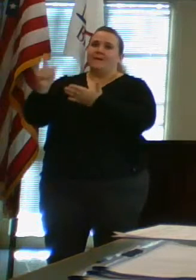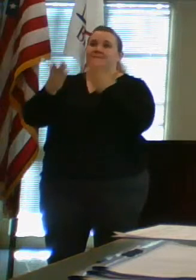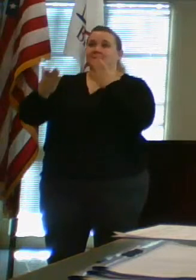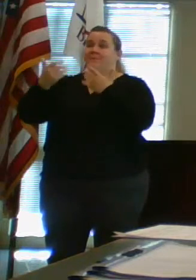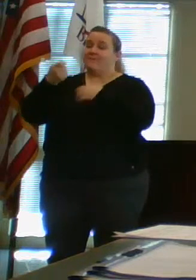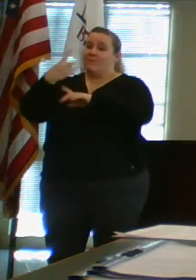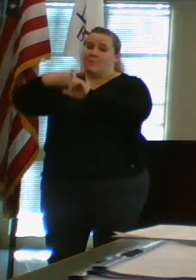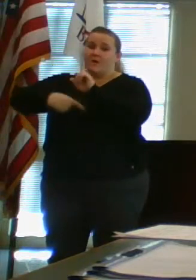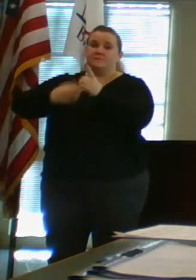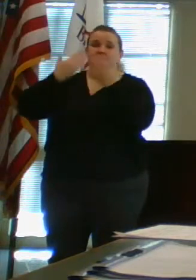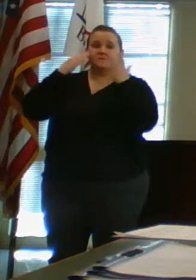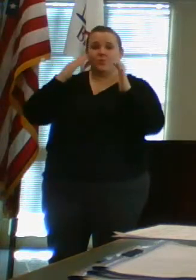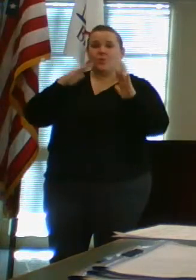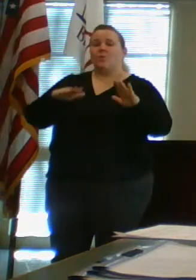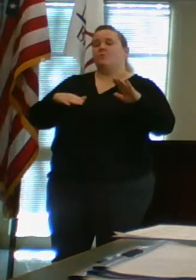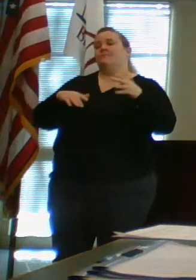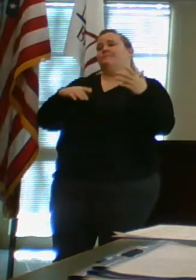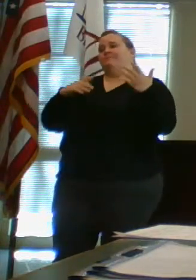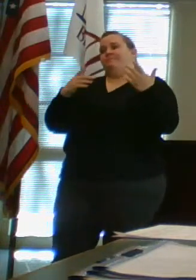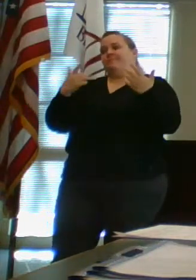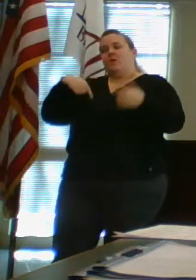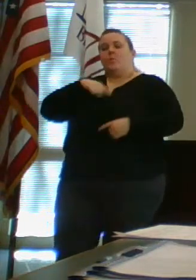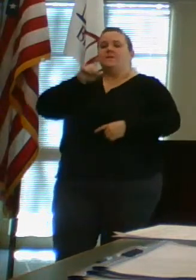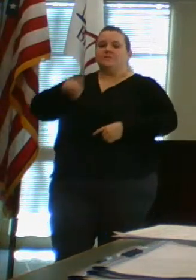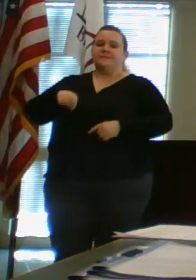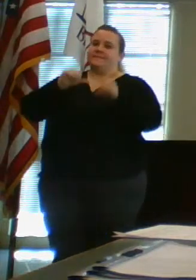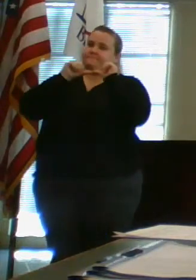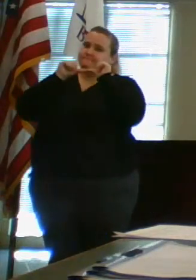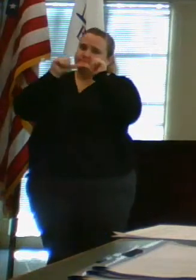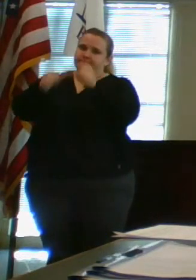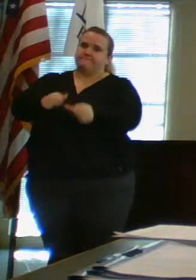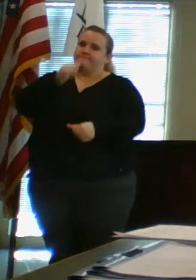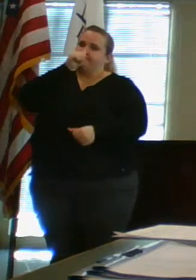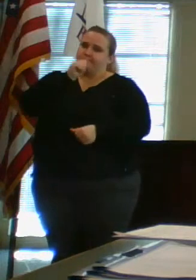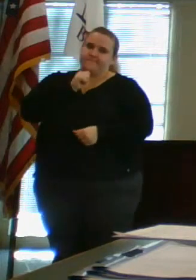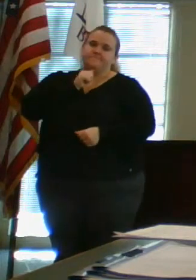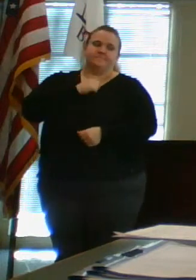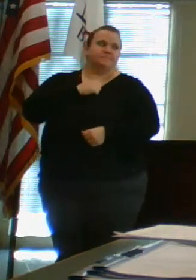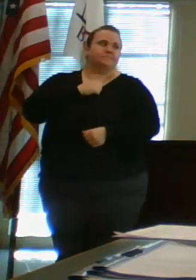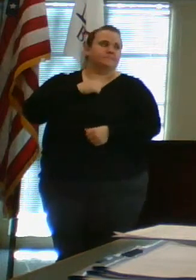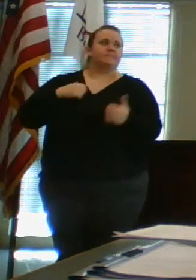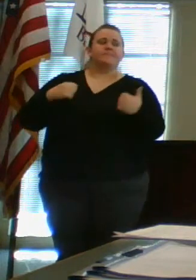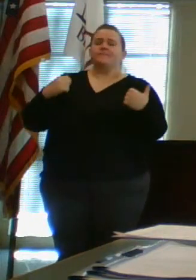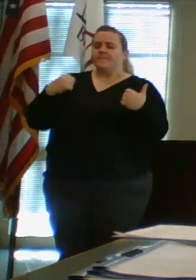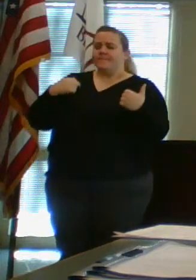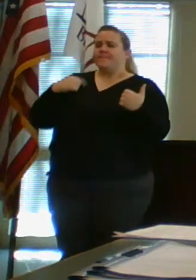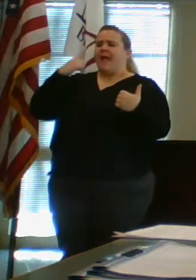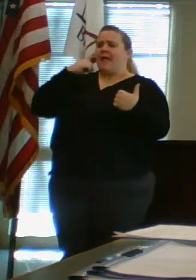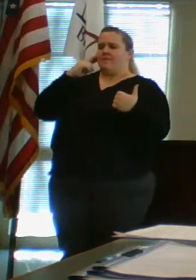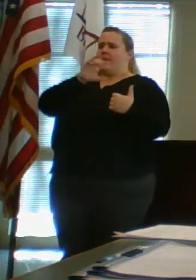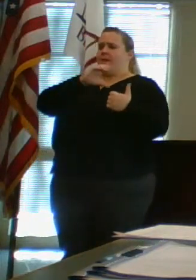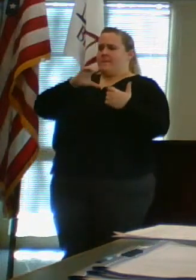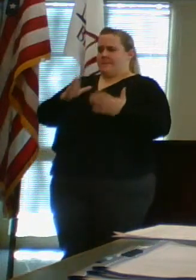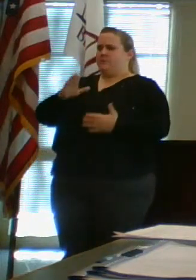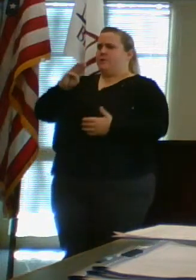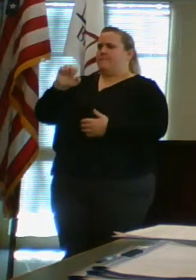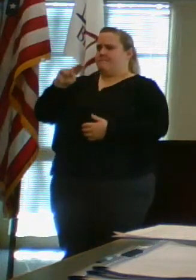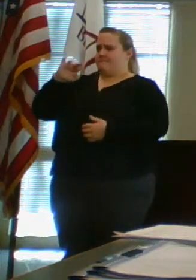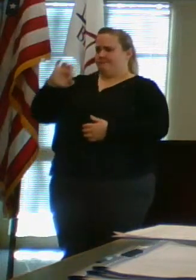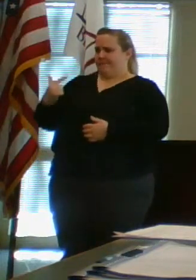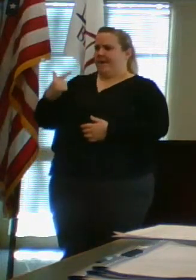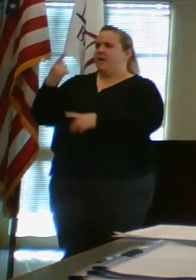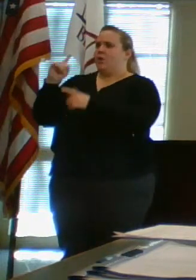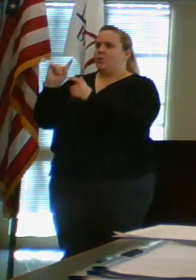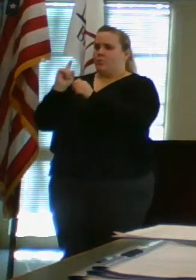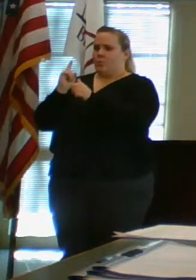months, and we just need to persevere through it. I think Commissioner Manning is right. The